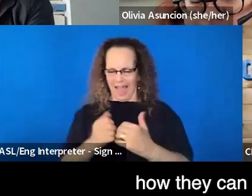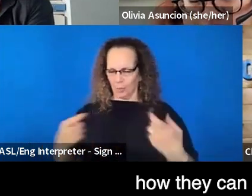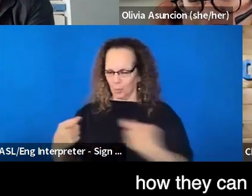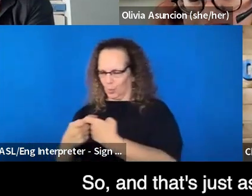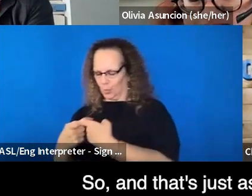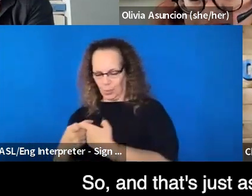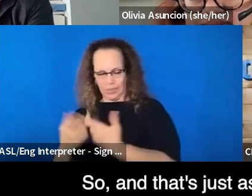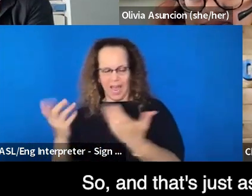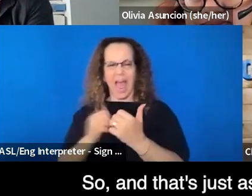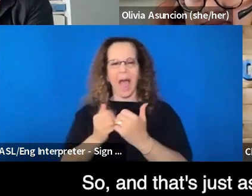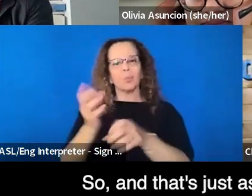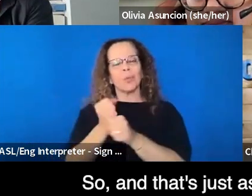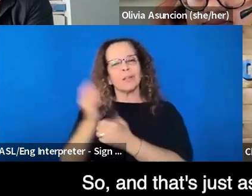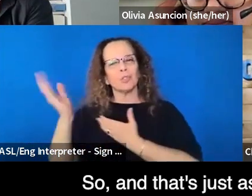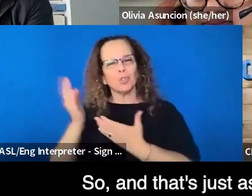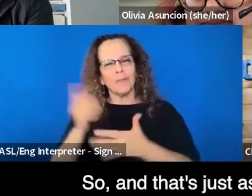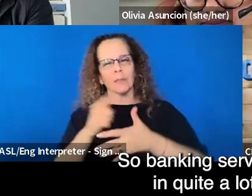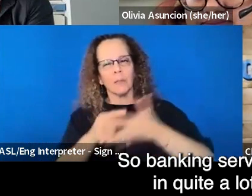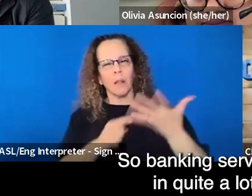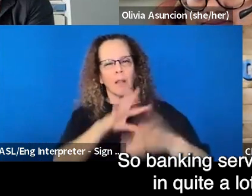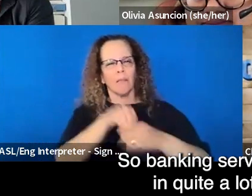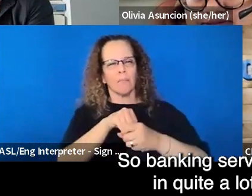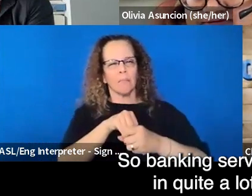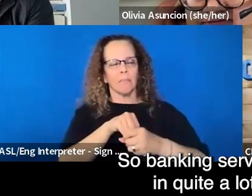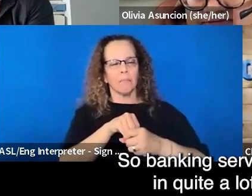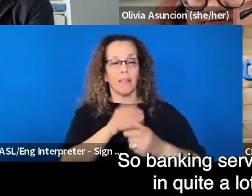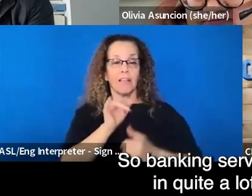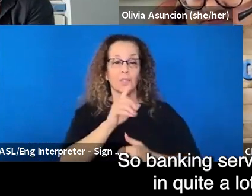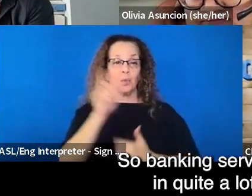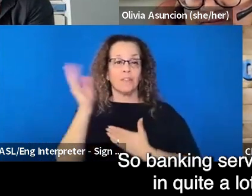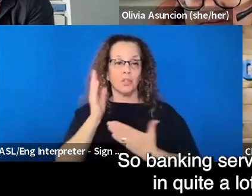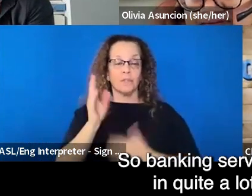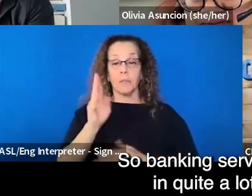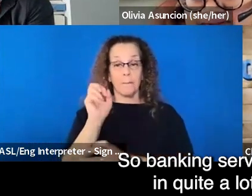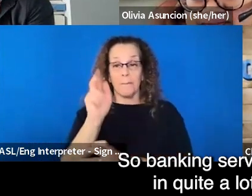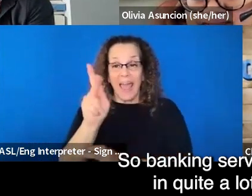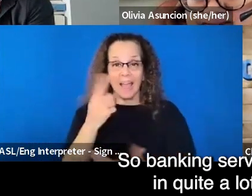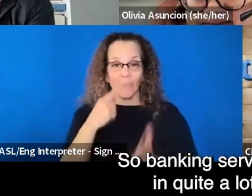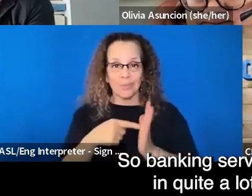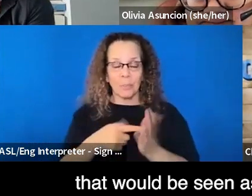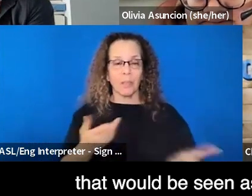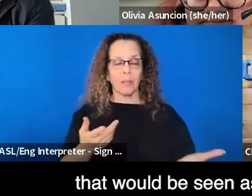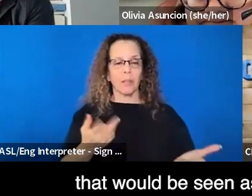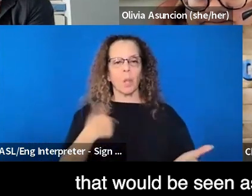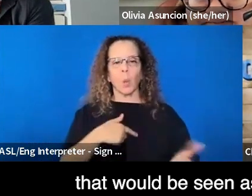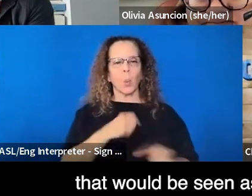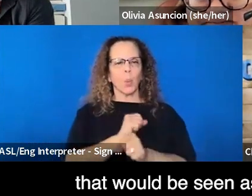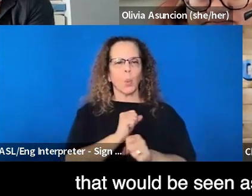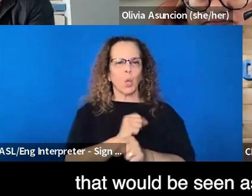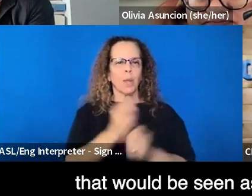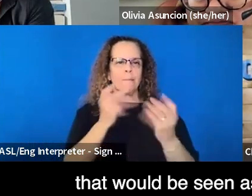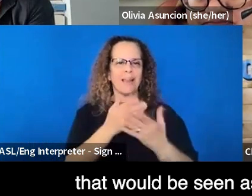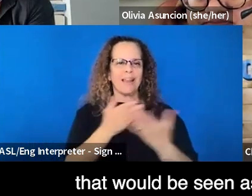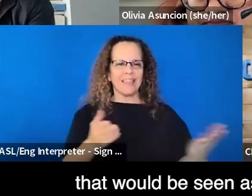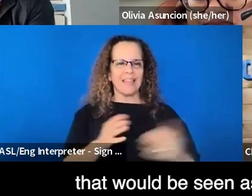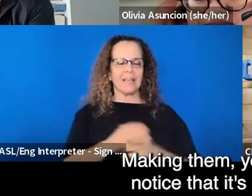can get service. So, and that's just as true of a service. So banking services, we work in quite a lot of things that would be seen as boring